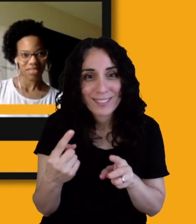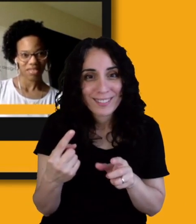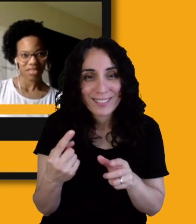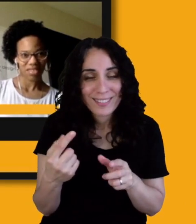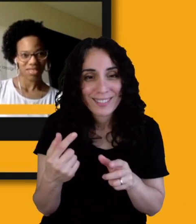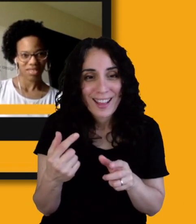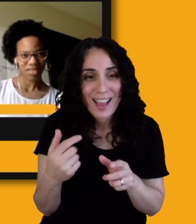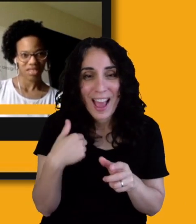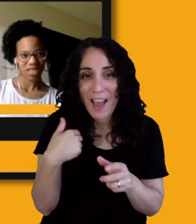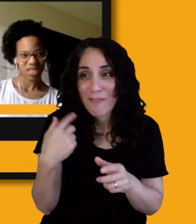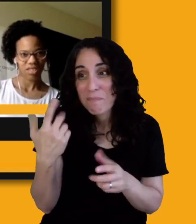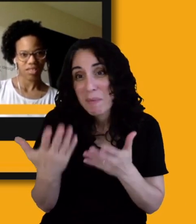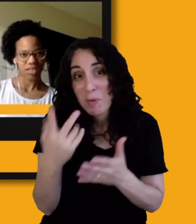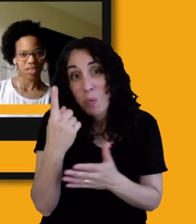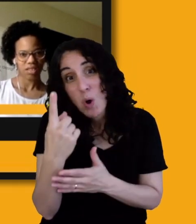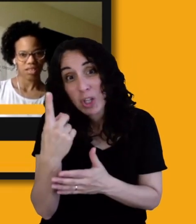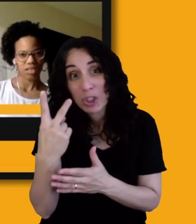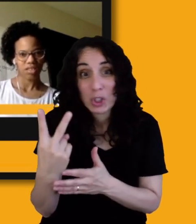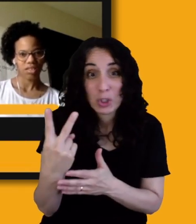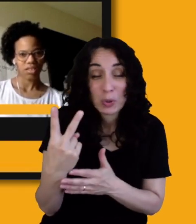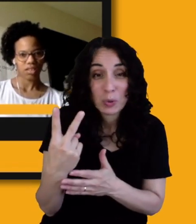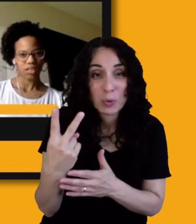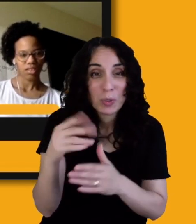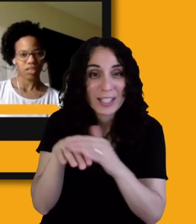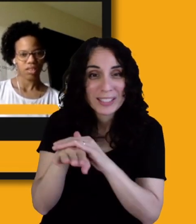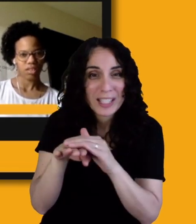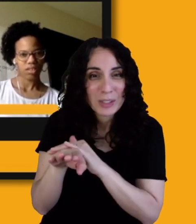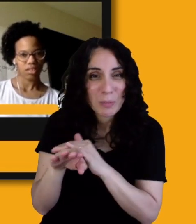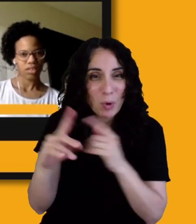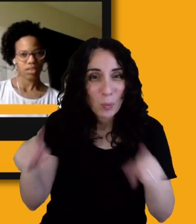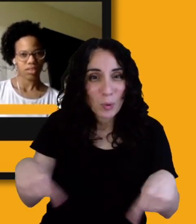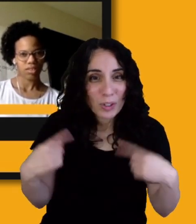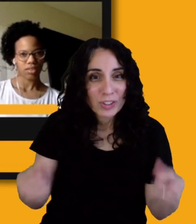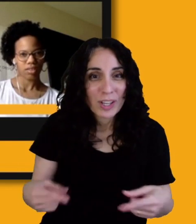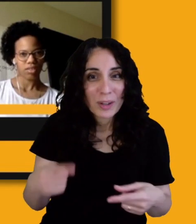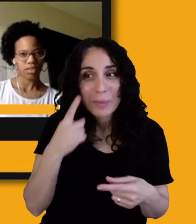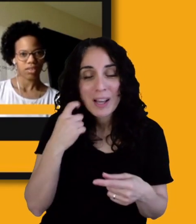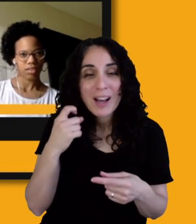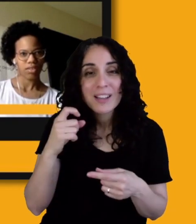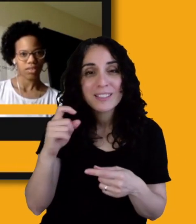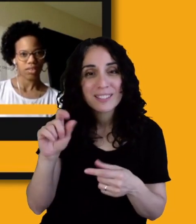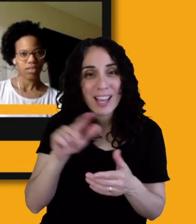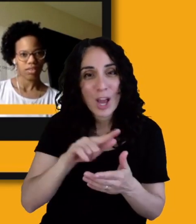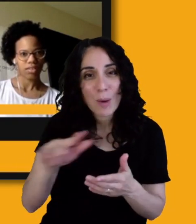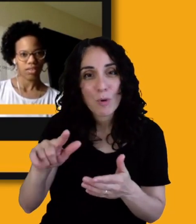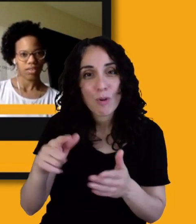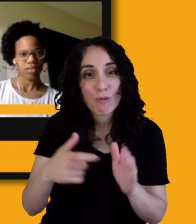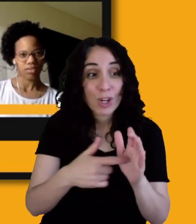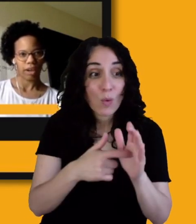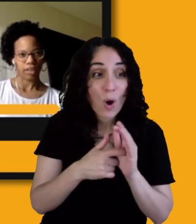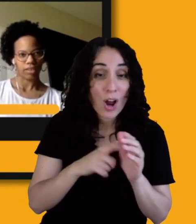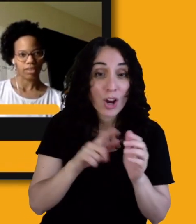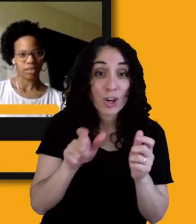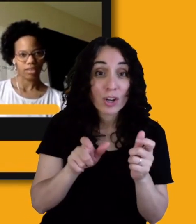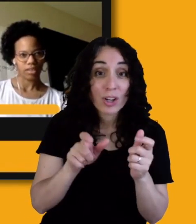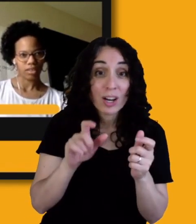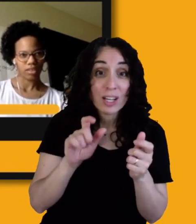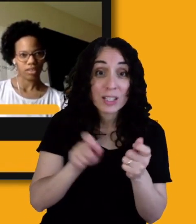an airport is because they're required to get a certain number of toilets into the room. Right. And they're only required